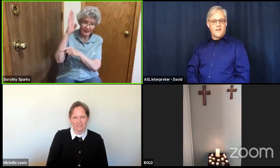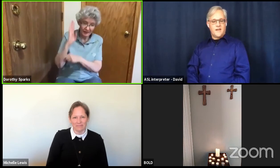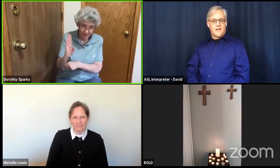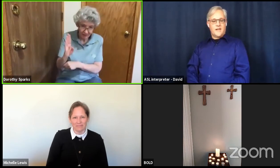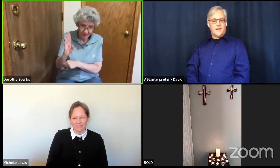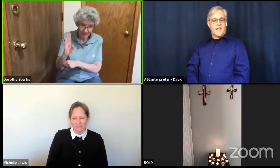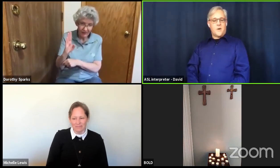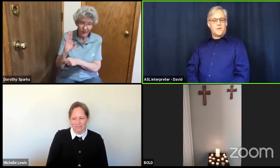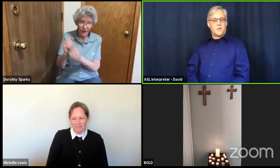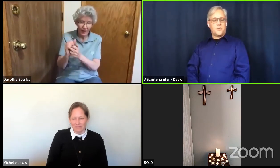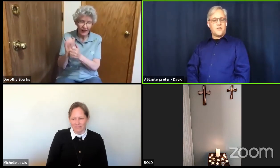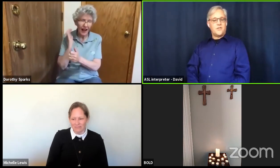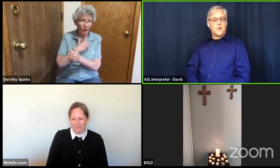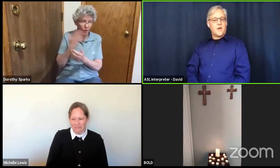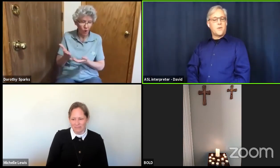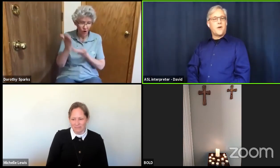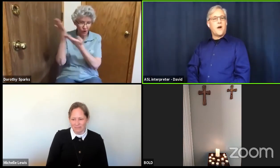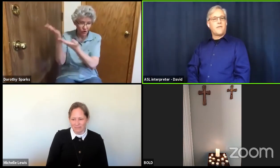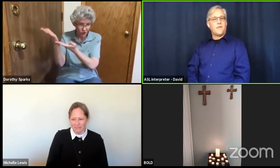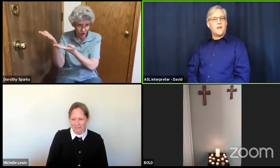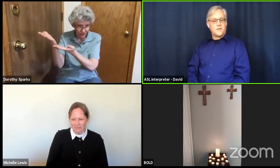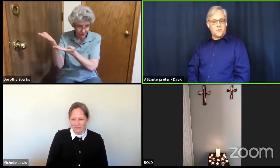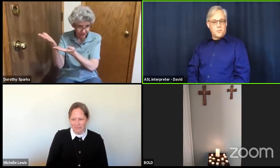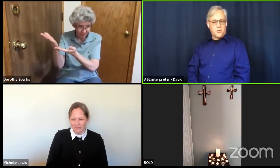now as we trust you god with our offerings we pray